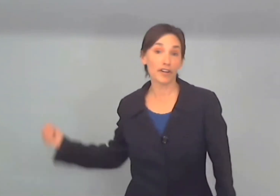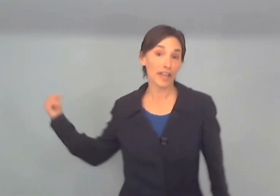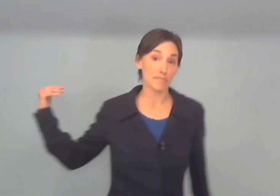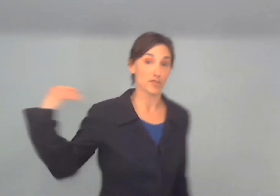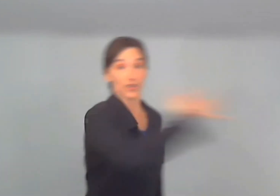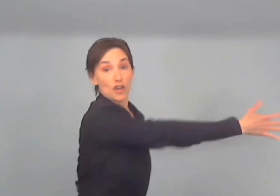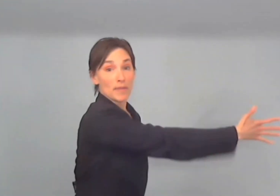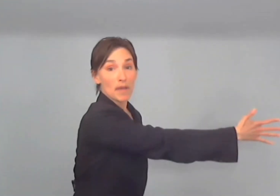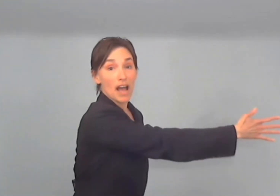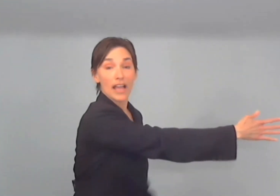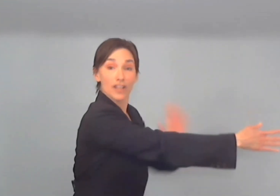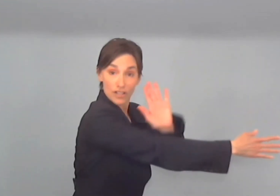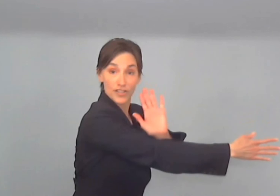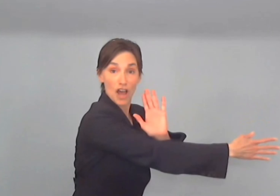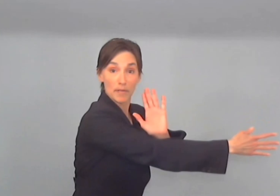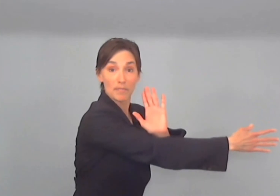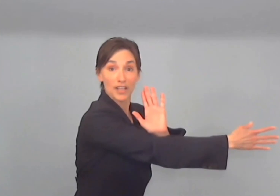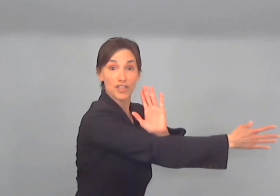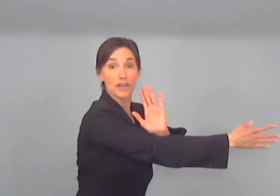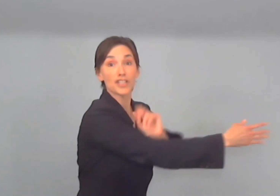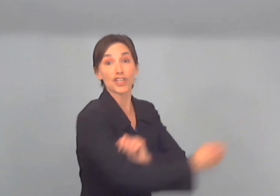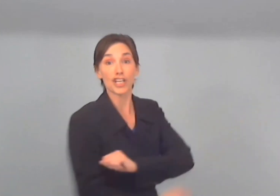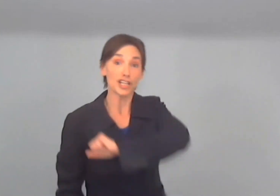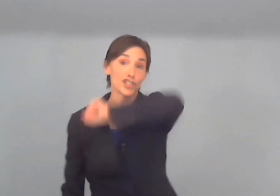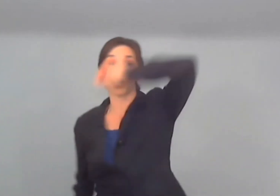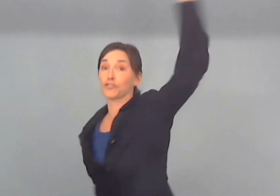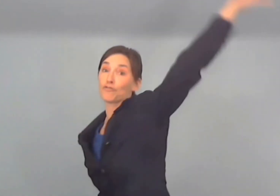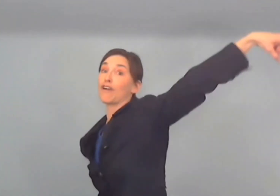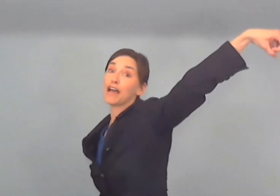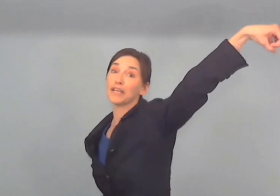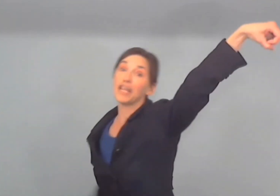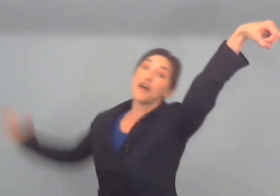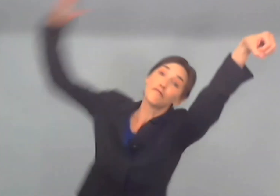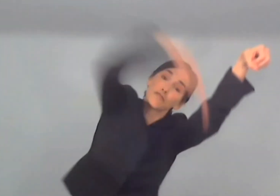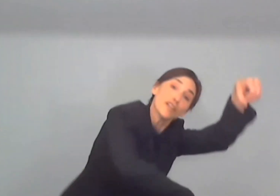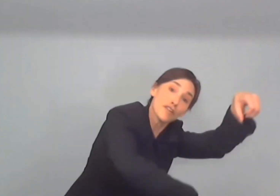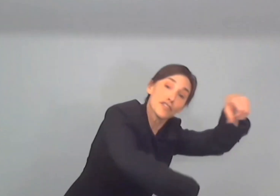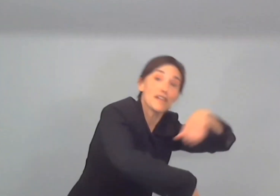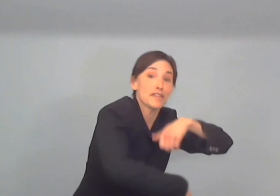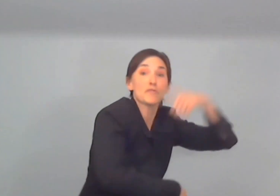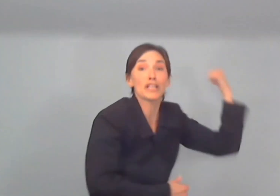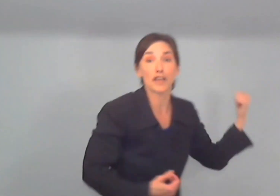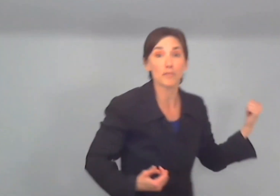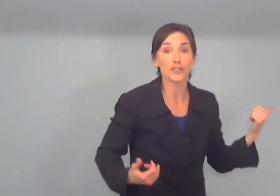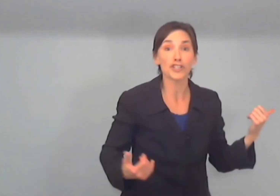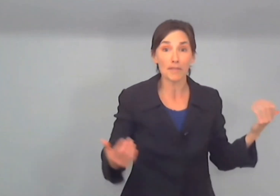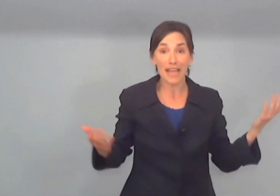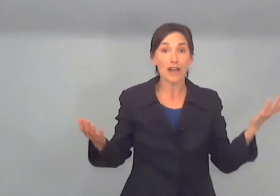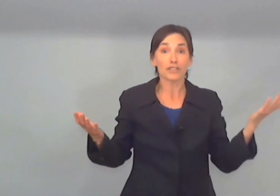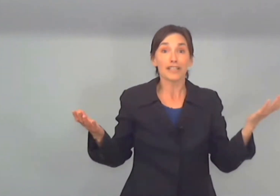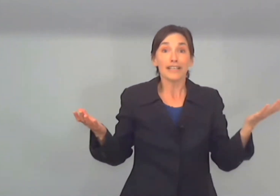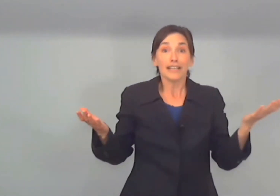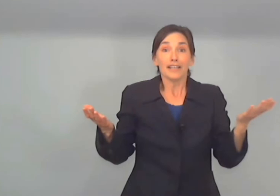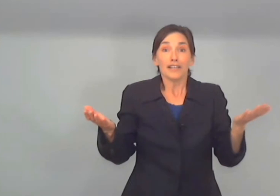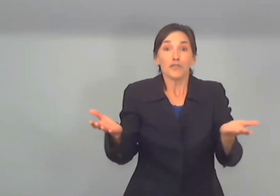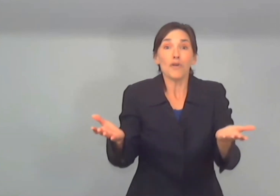came zooming by not stopping mind you and she just grabbed it fling herself in while another person jumped out what